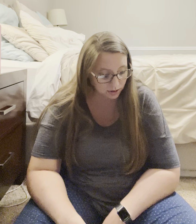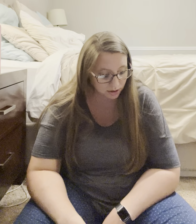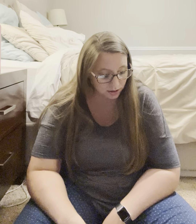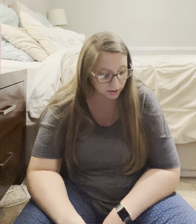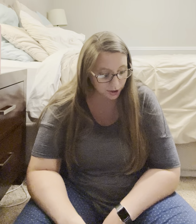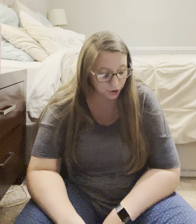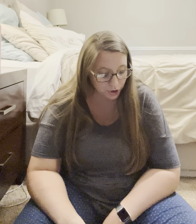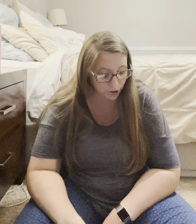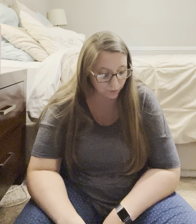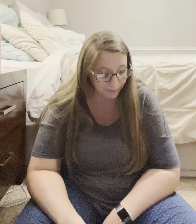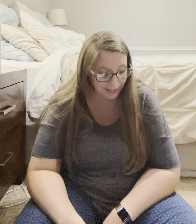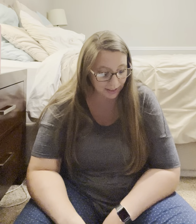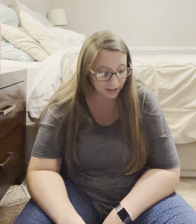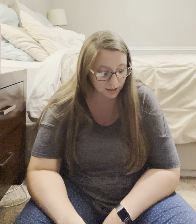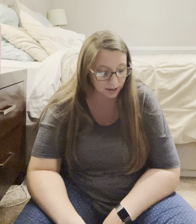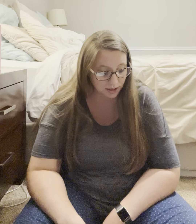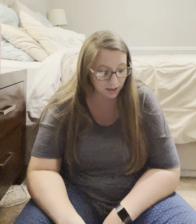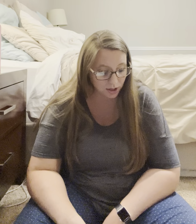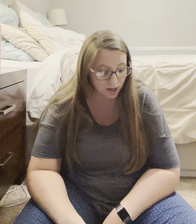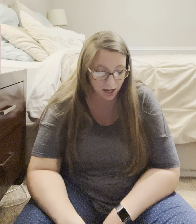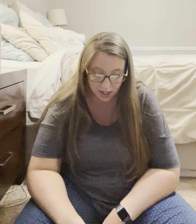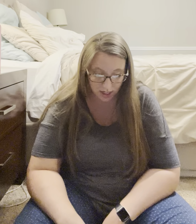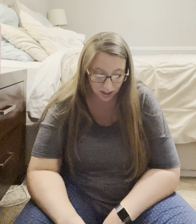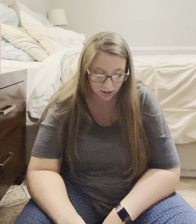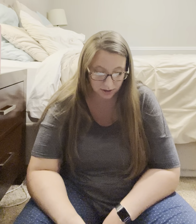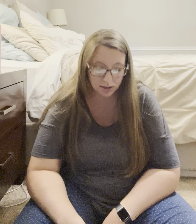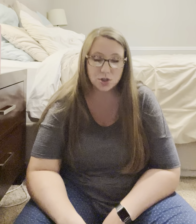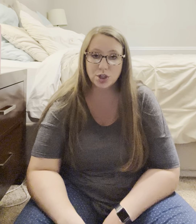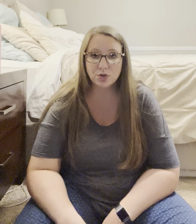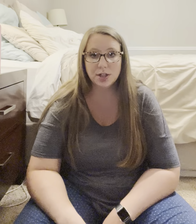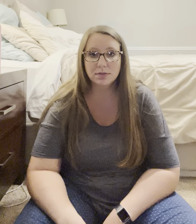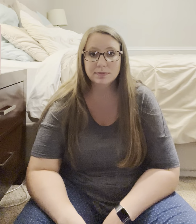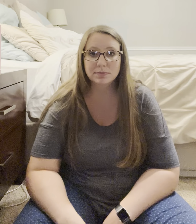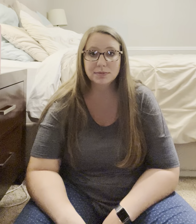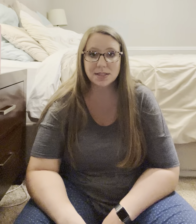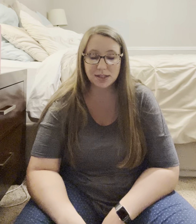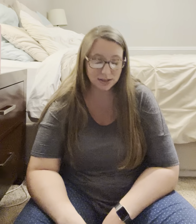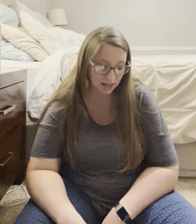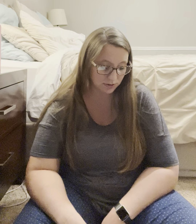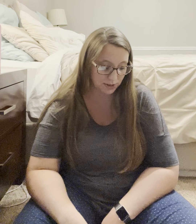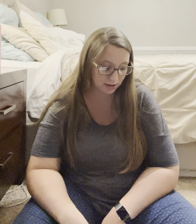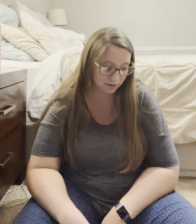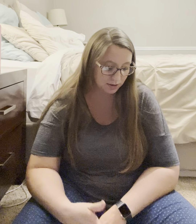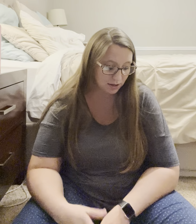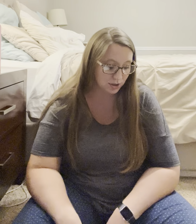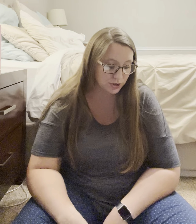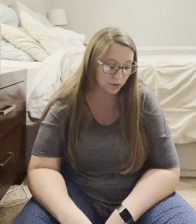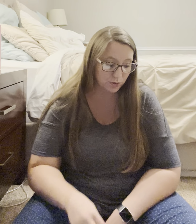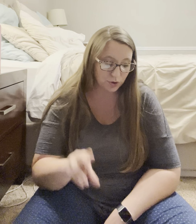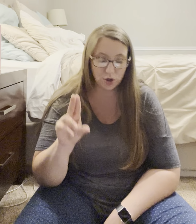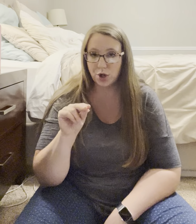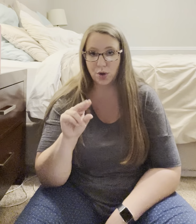No, me, none, children. That's the exact way. Okay. So, no,